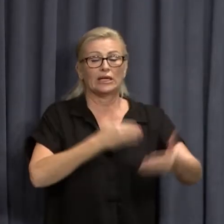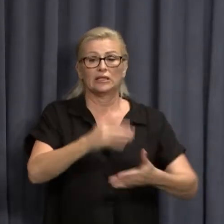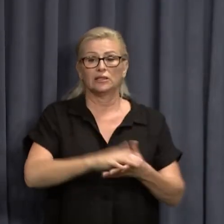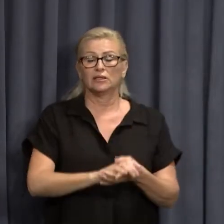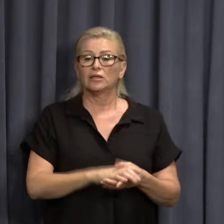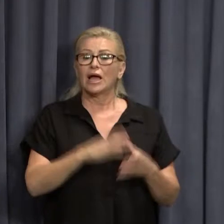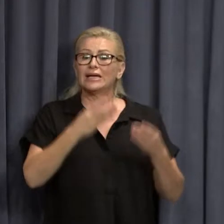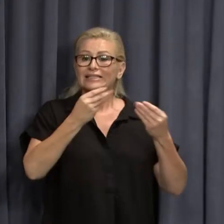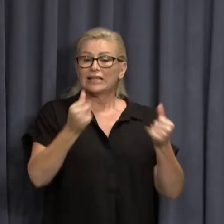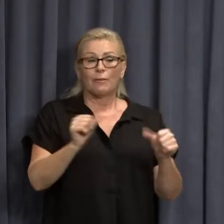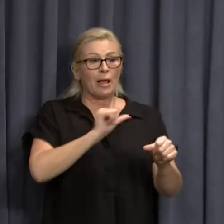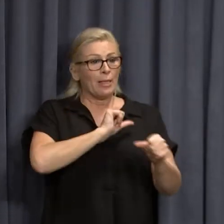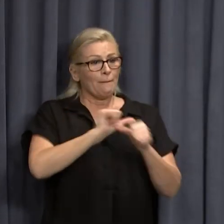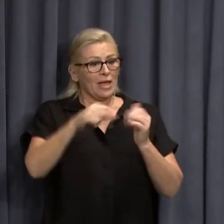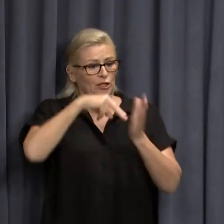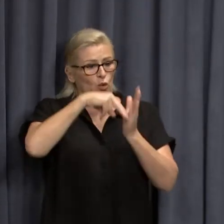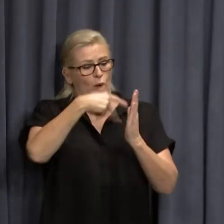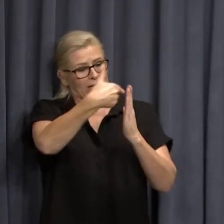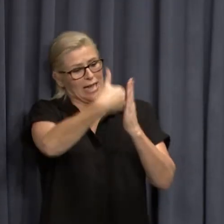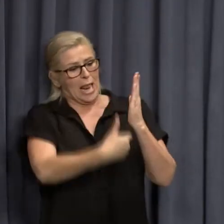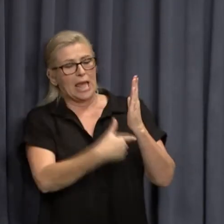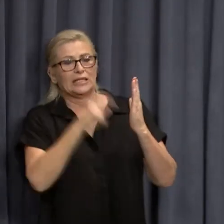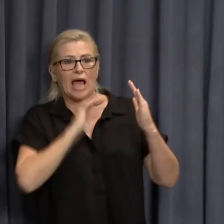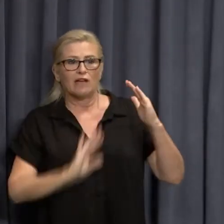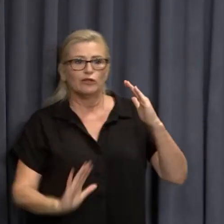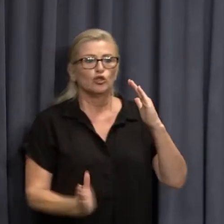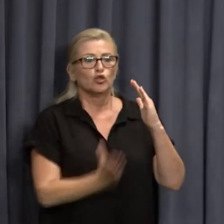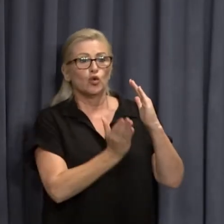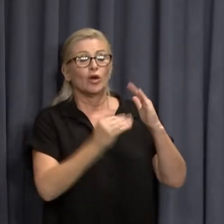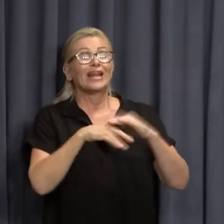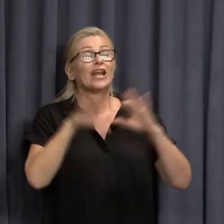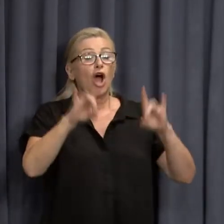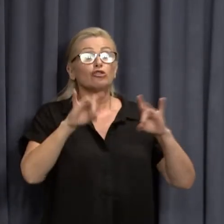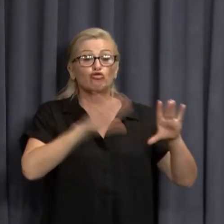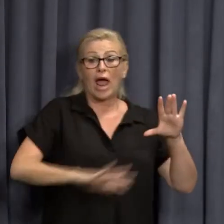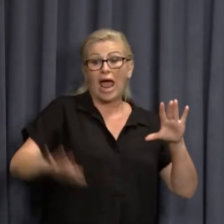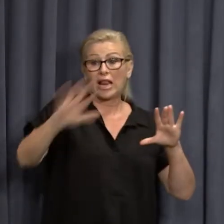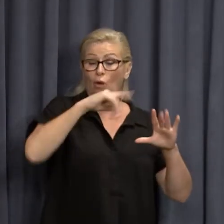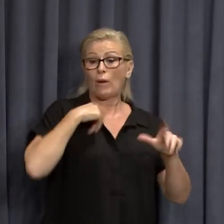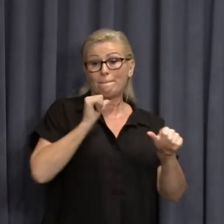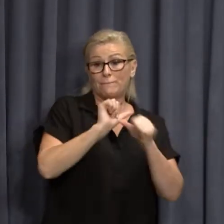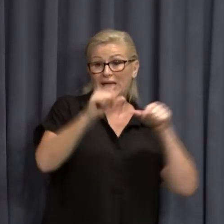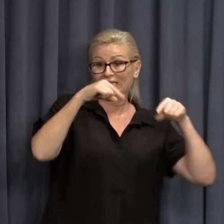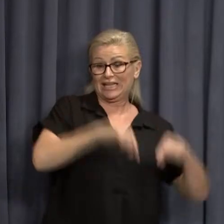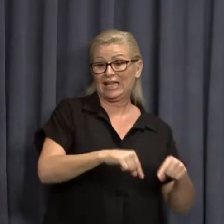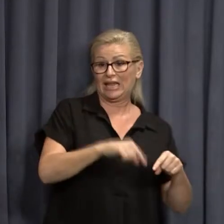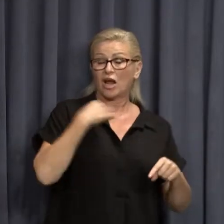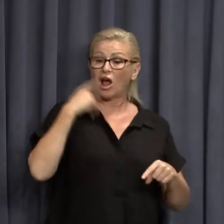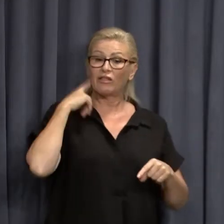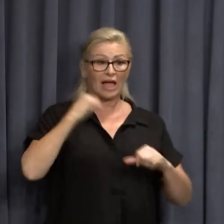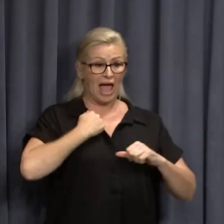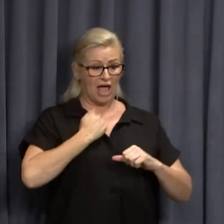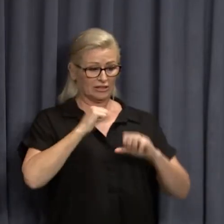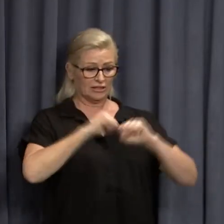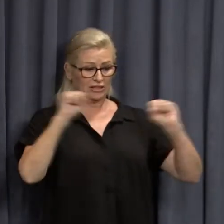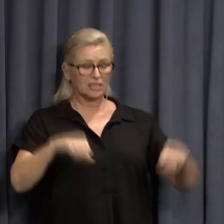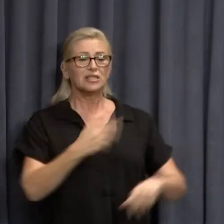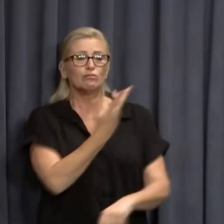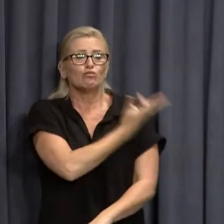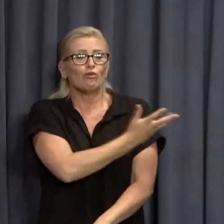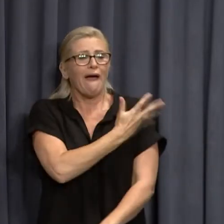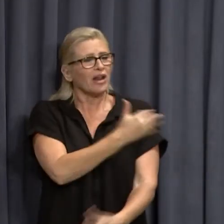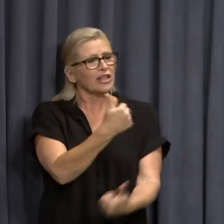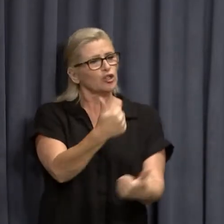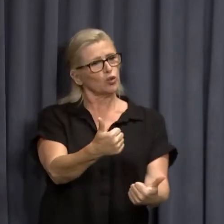some of the best waiting times for elective surgery in the country. And that's something that the system should be very proud of when it comes